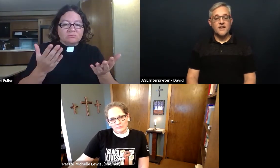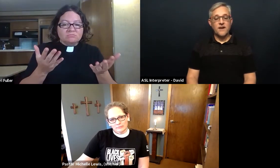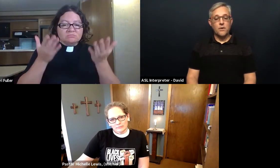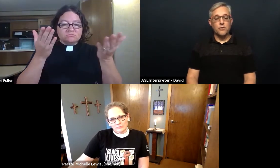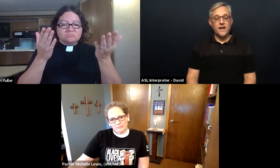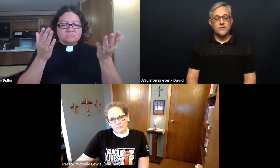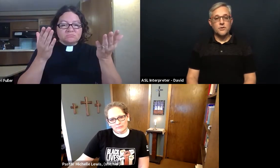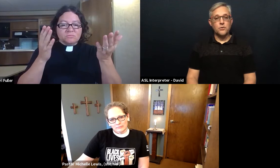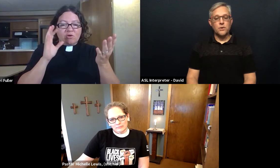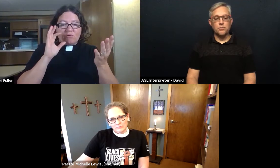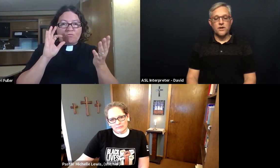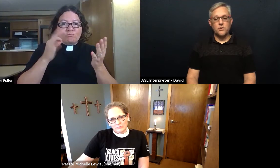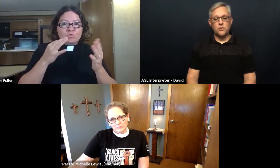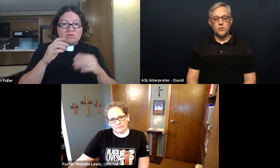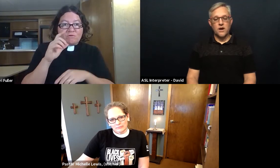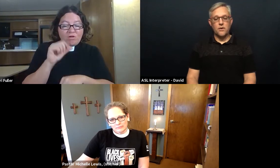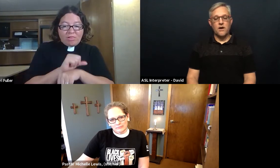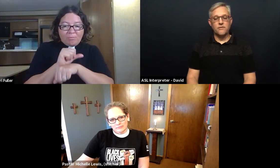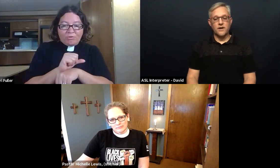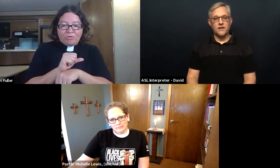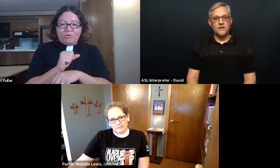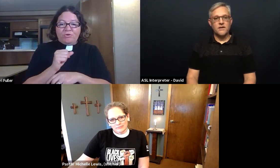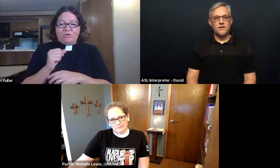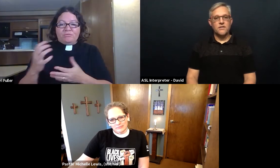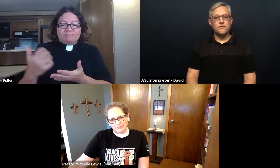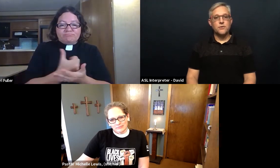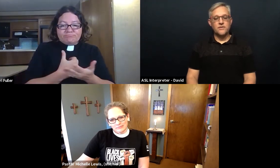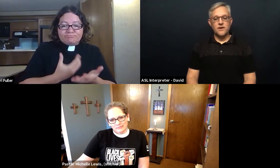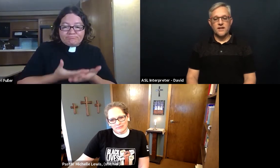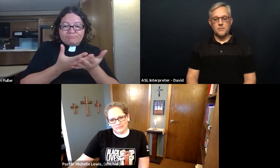of our gratitude we bring you our offering the fruit of our labor